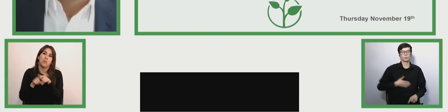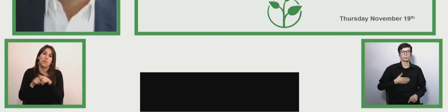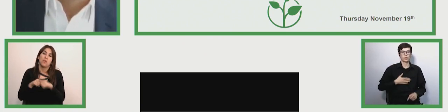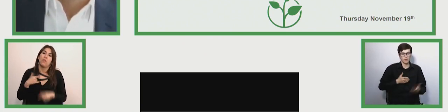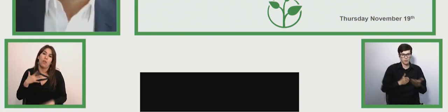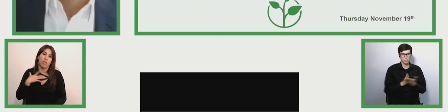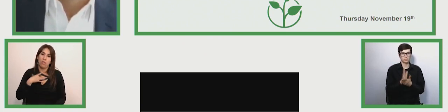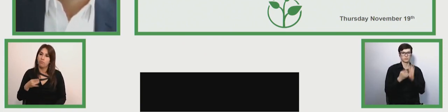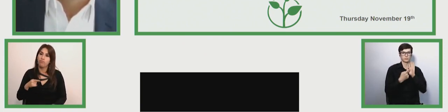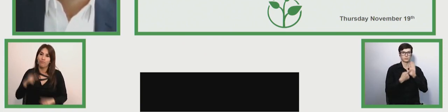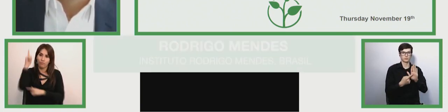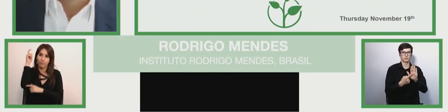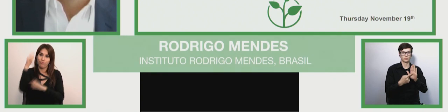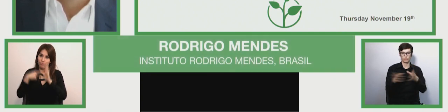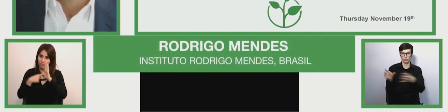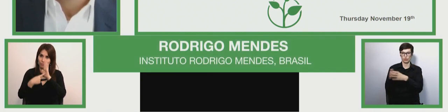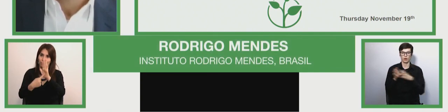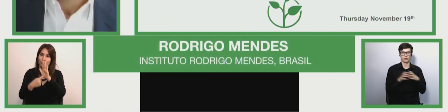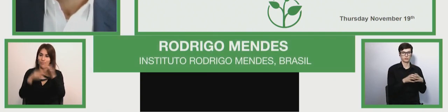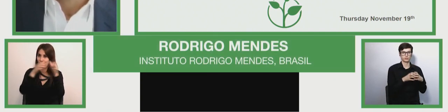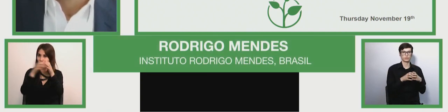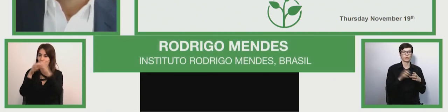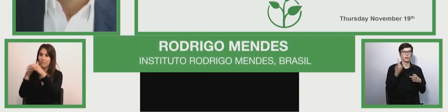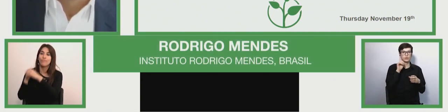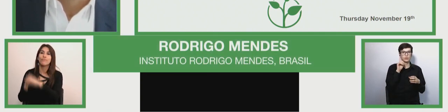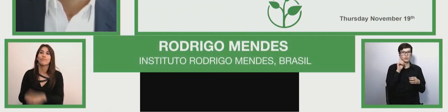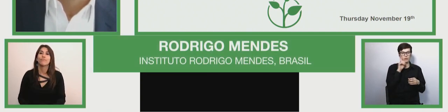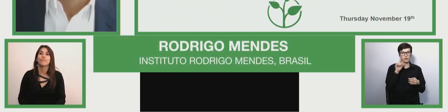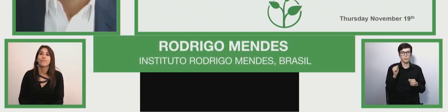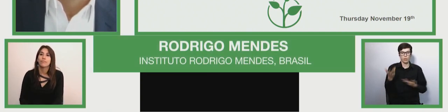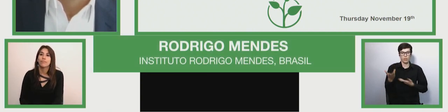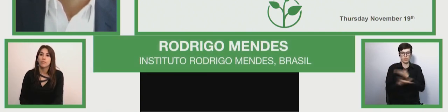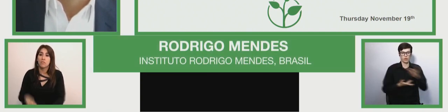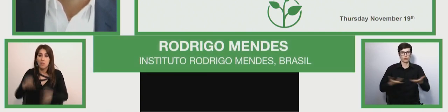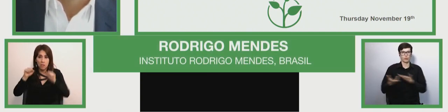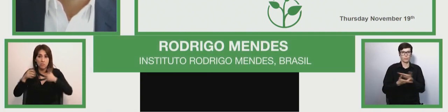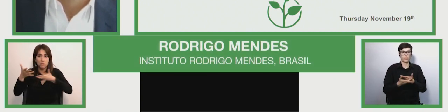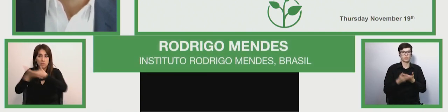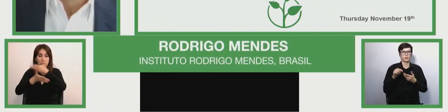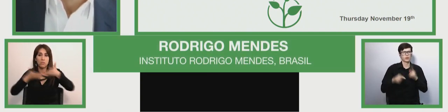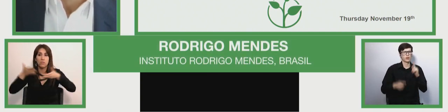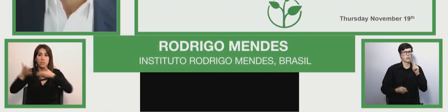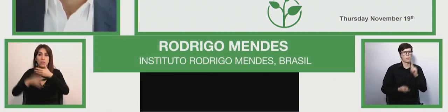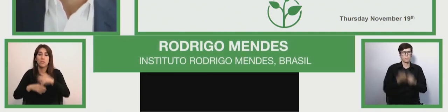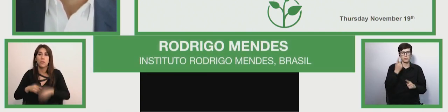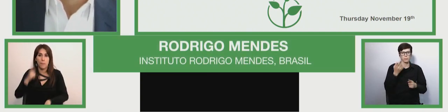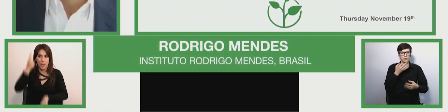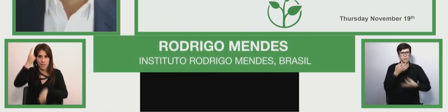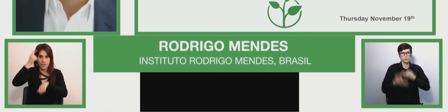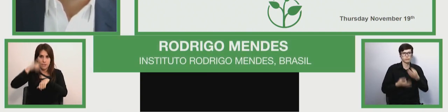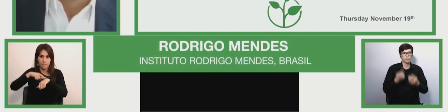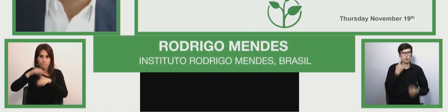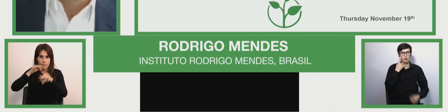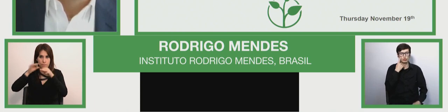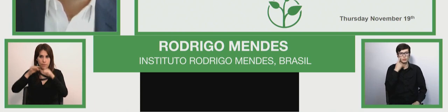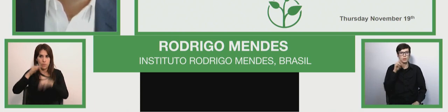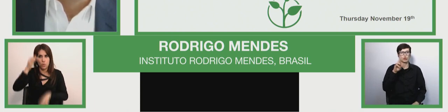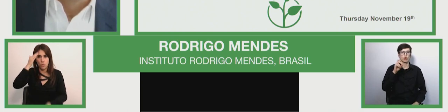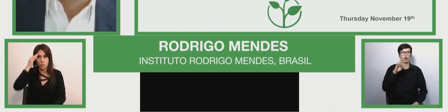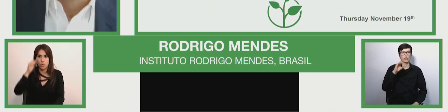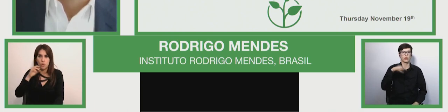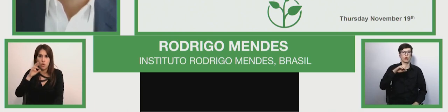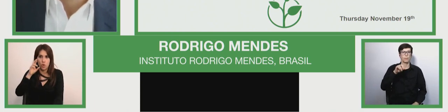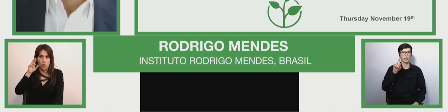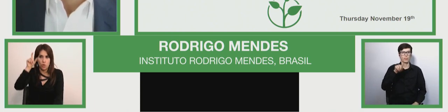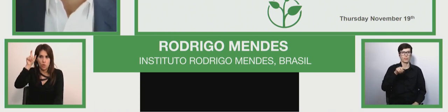project el cual he sido yo ha sido partícipe desde ya cuatro años entonces me